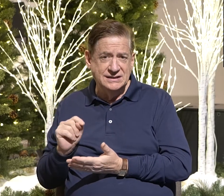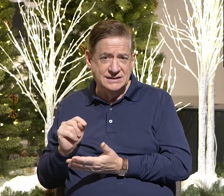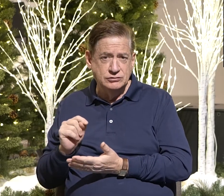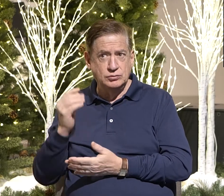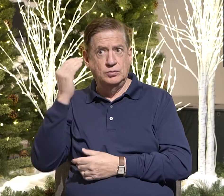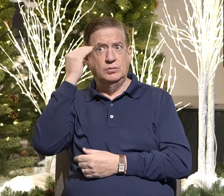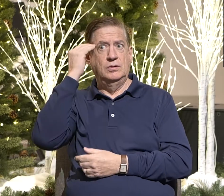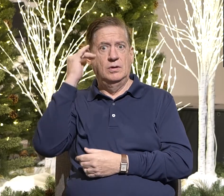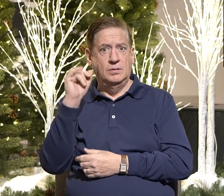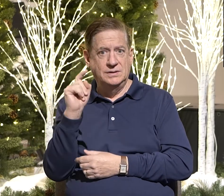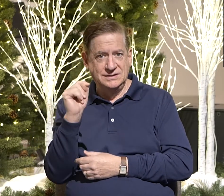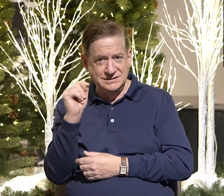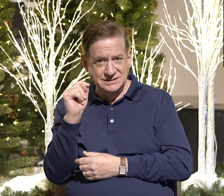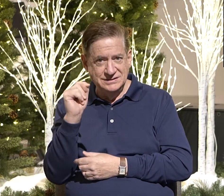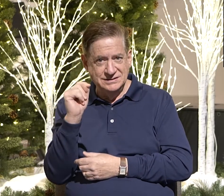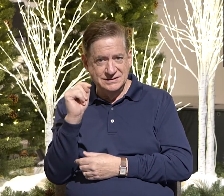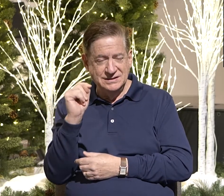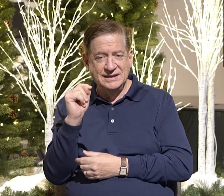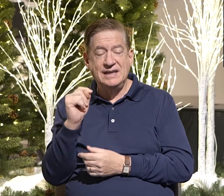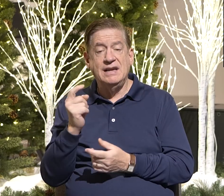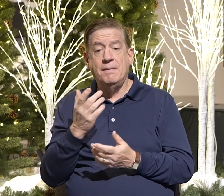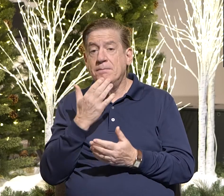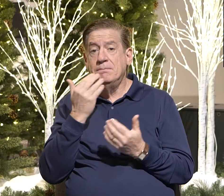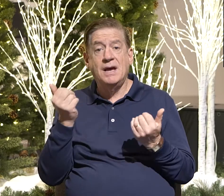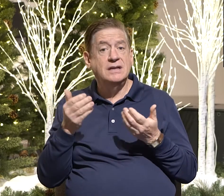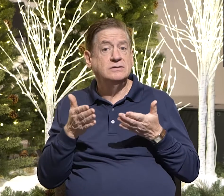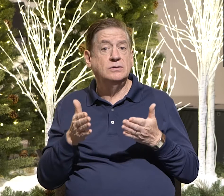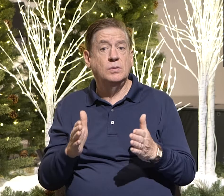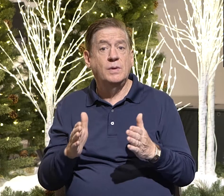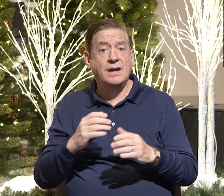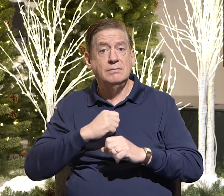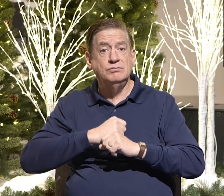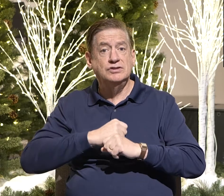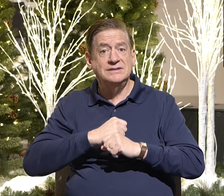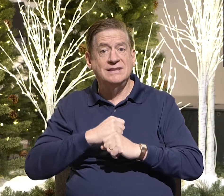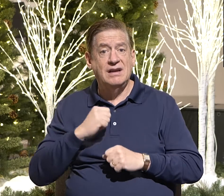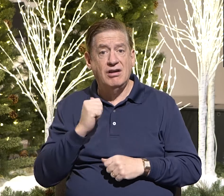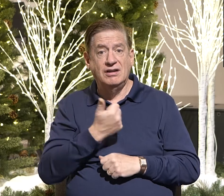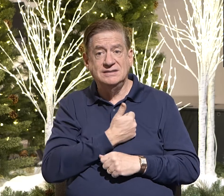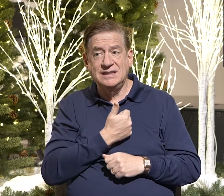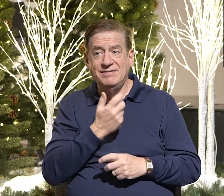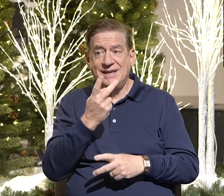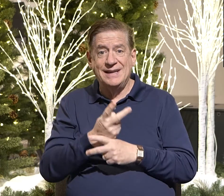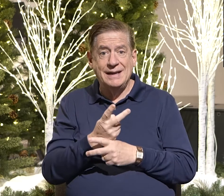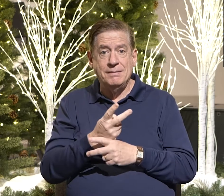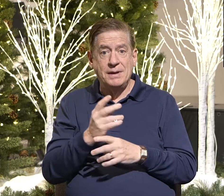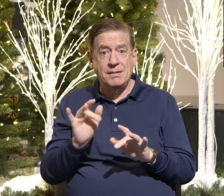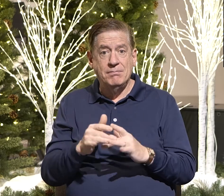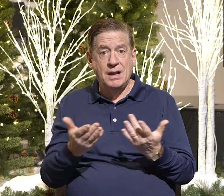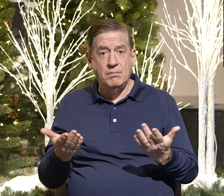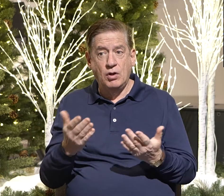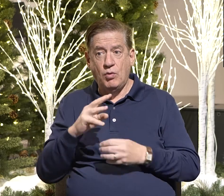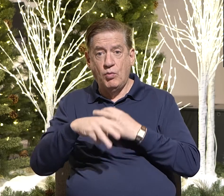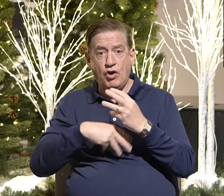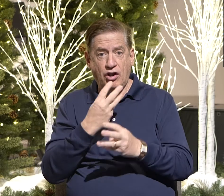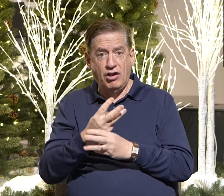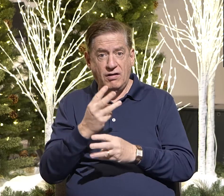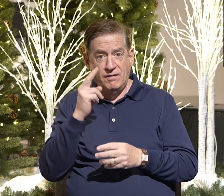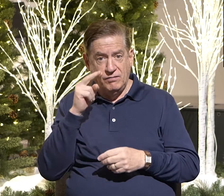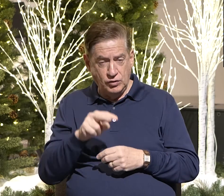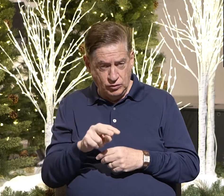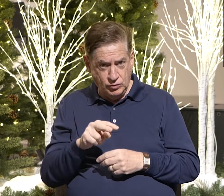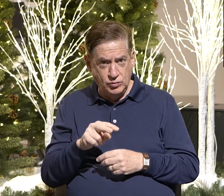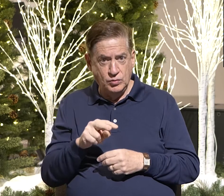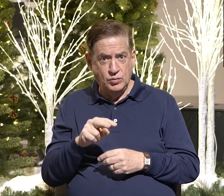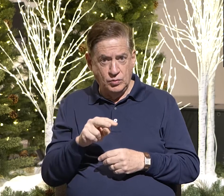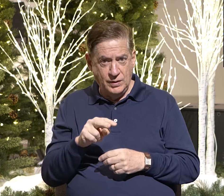I can kind of sum it up this way. The best way to protect ourselves and keep in a biblical worldview is to hang out with Jesus and his followers.